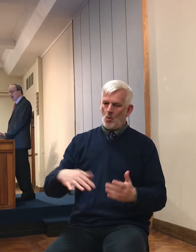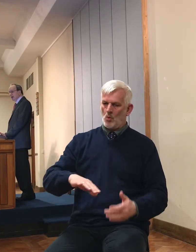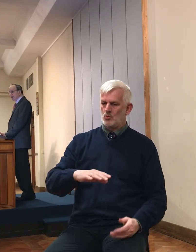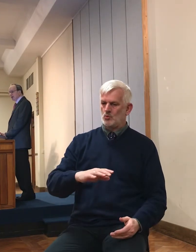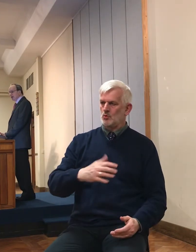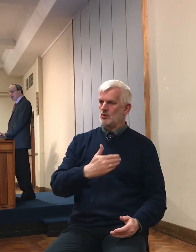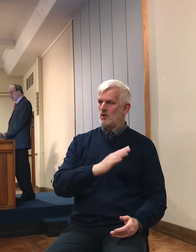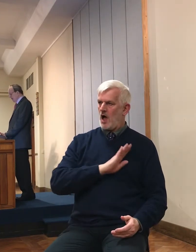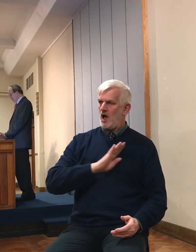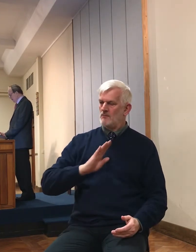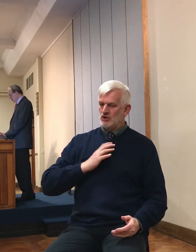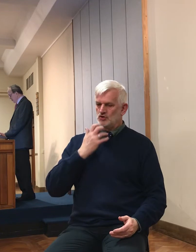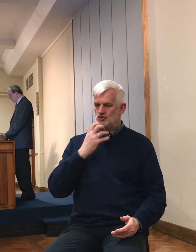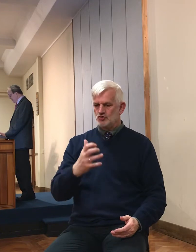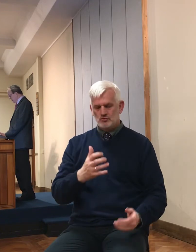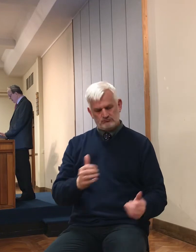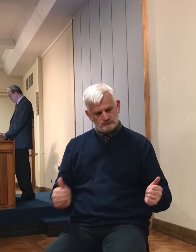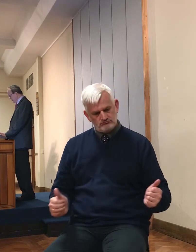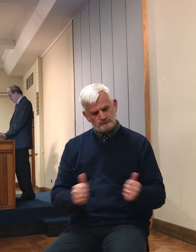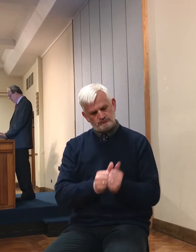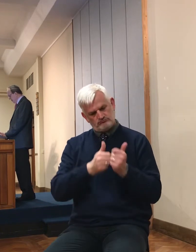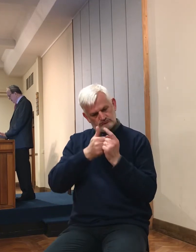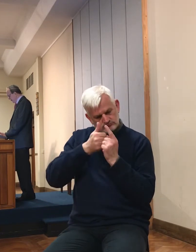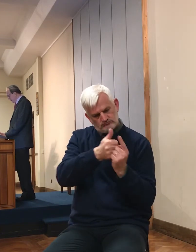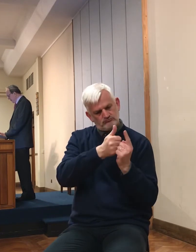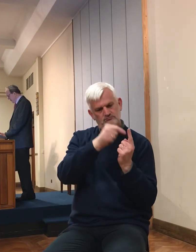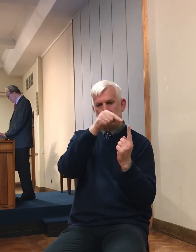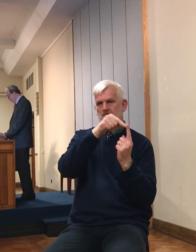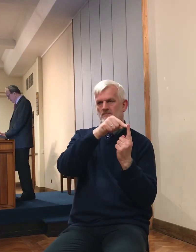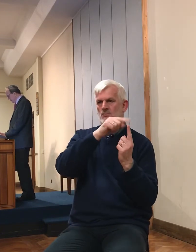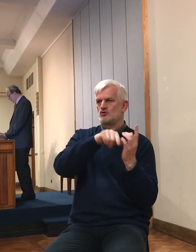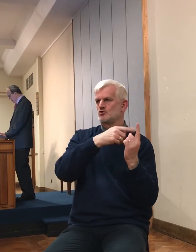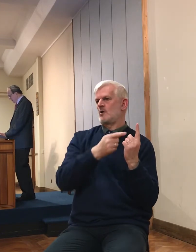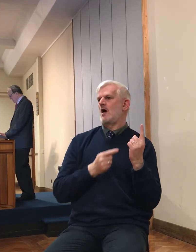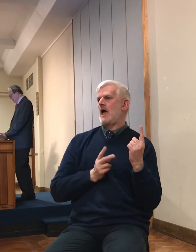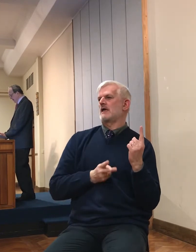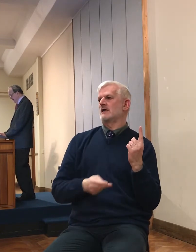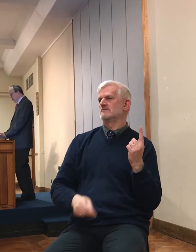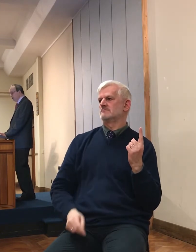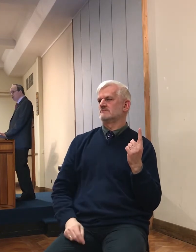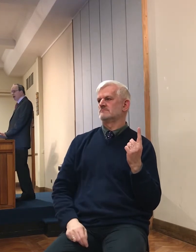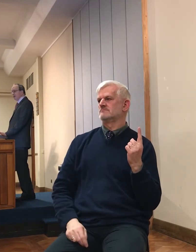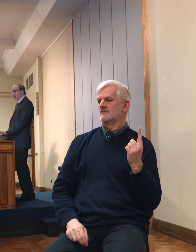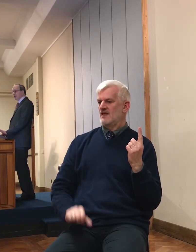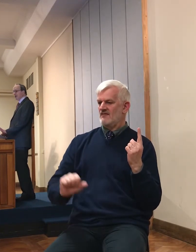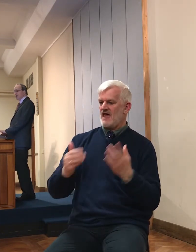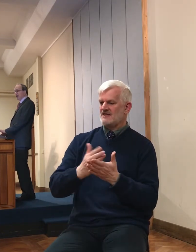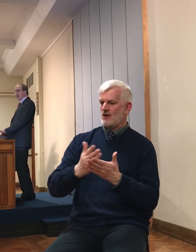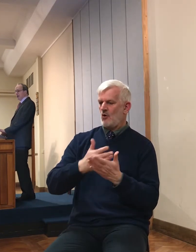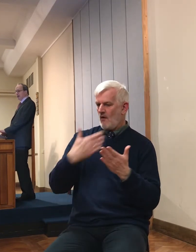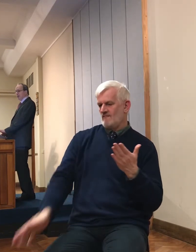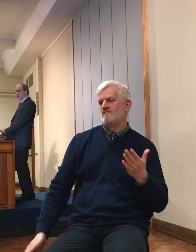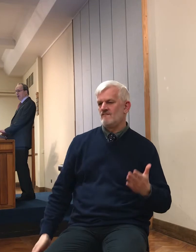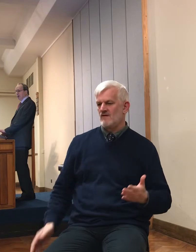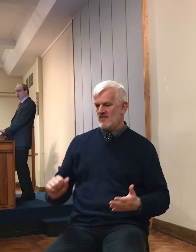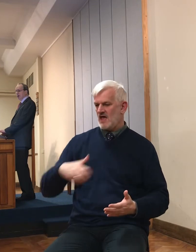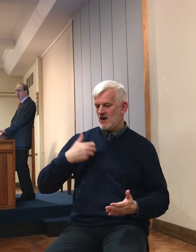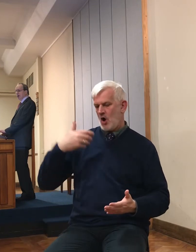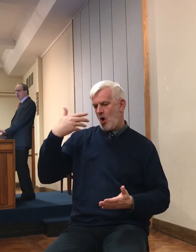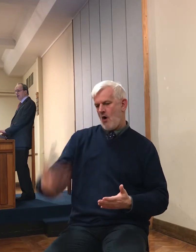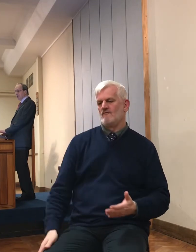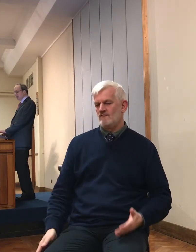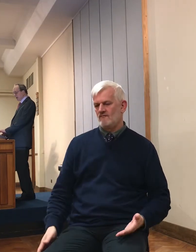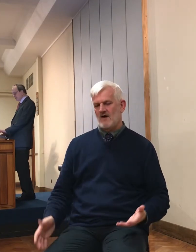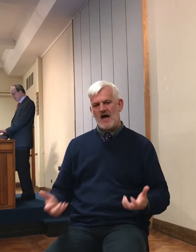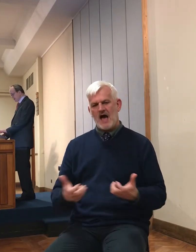leader, dispels all the doubts of the people, and holds up this as an important